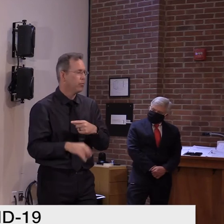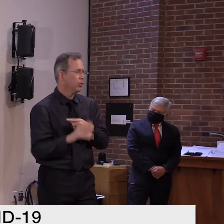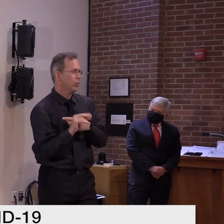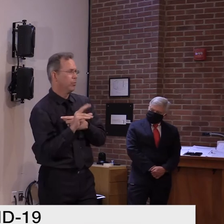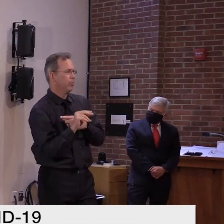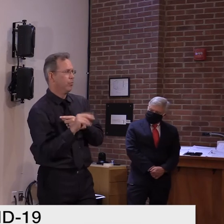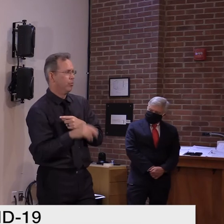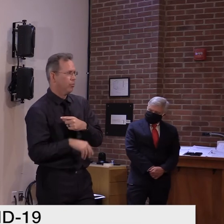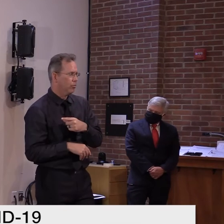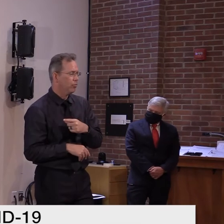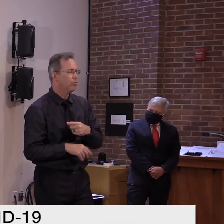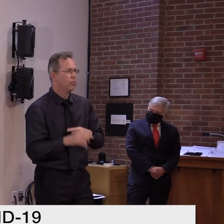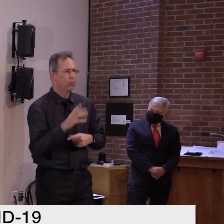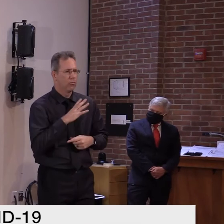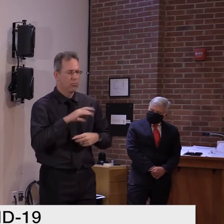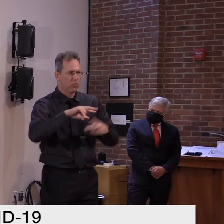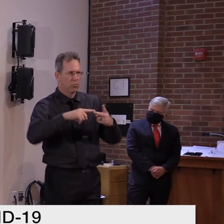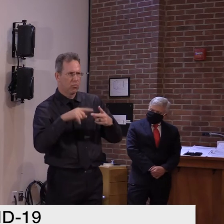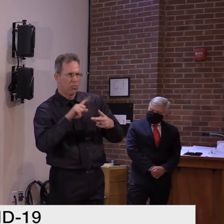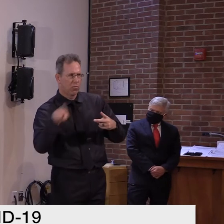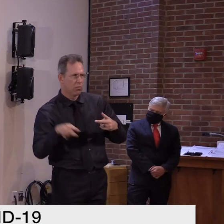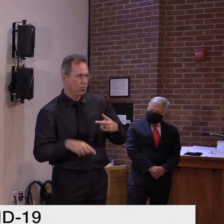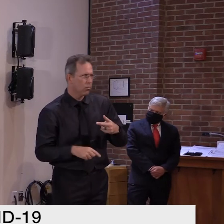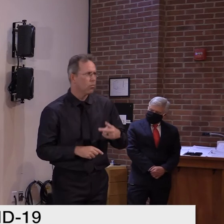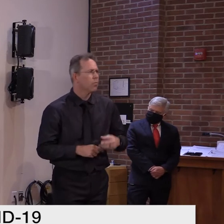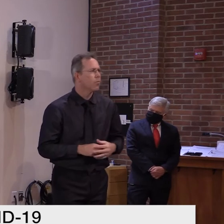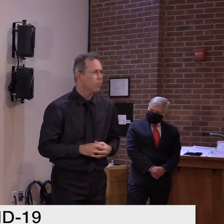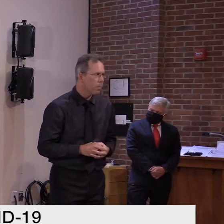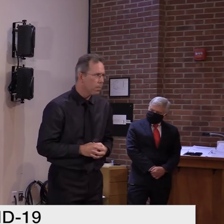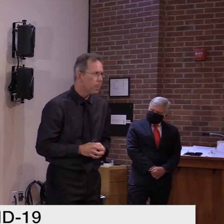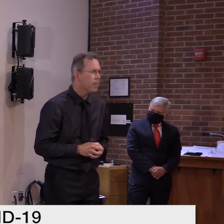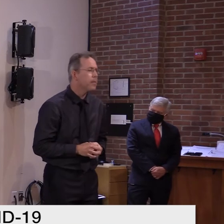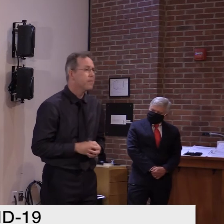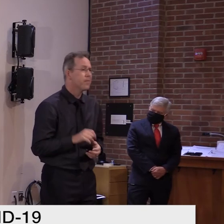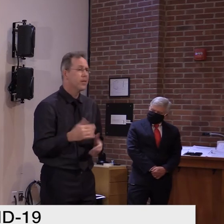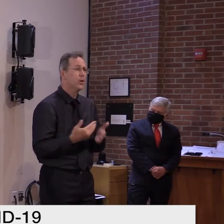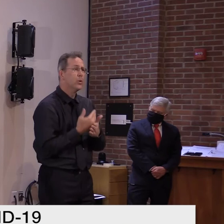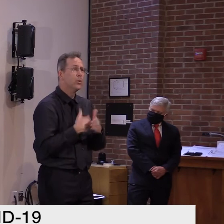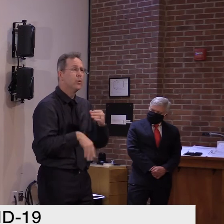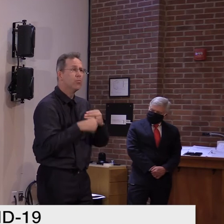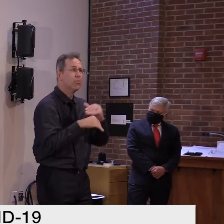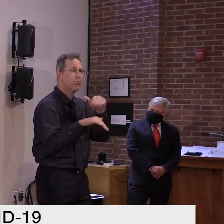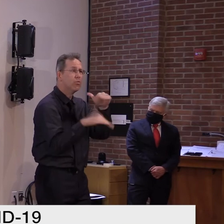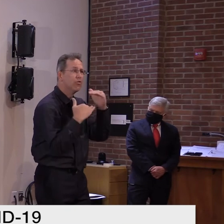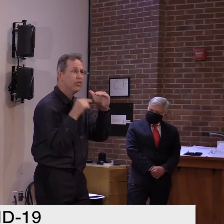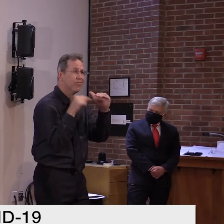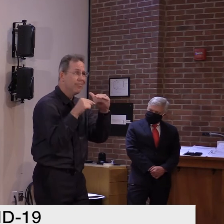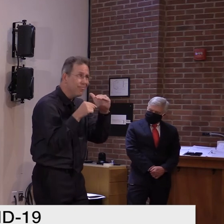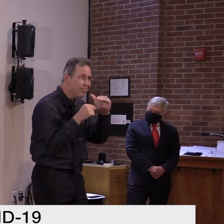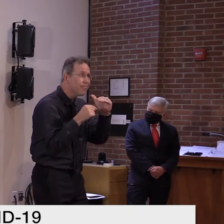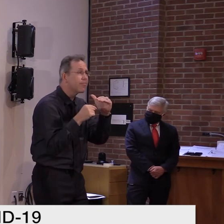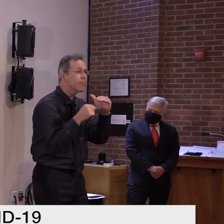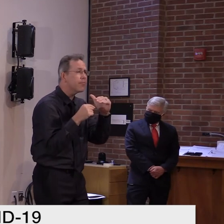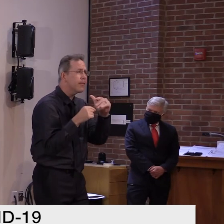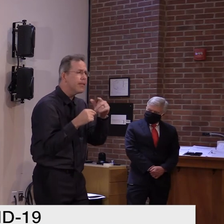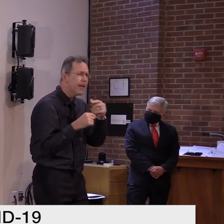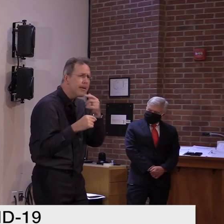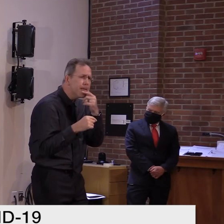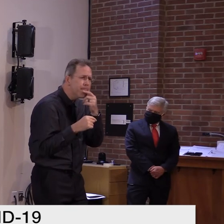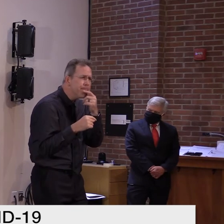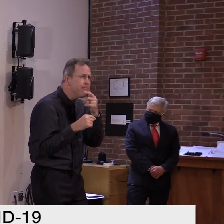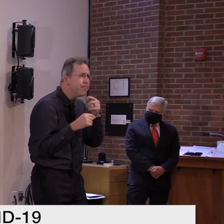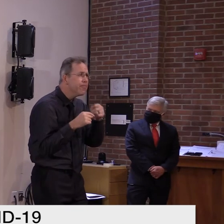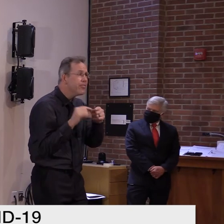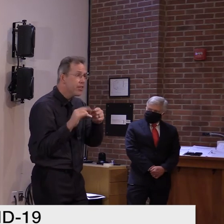at all prompted by your concern about hospitals reduced efficiency due to having to cope with the cyber attack?